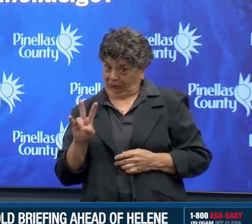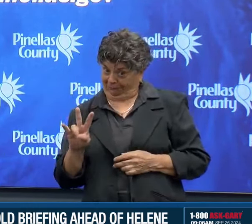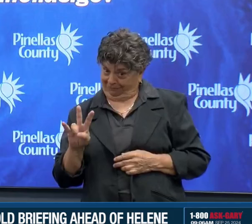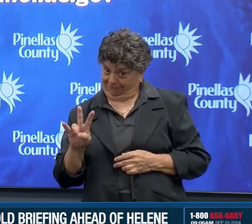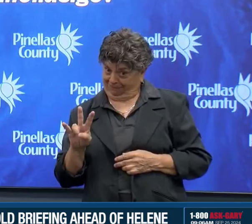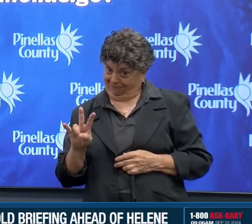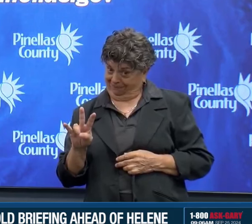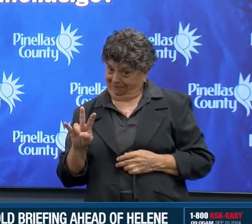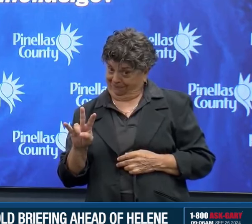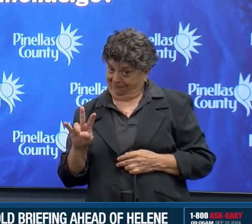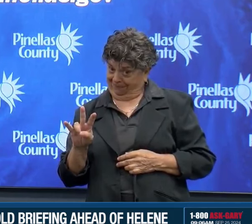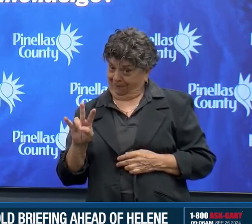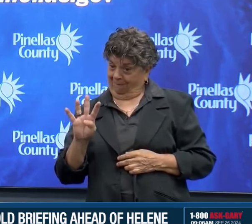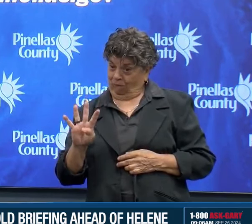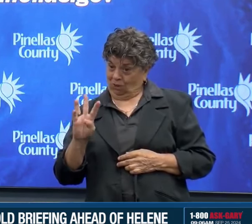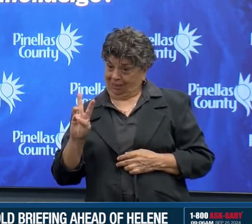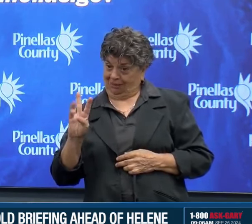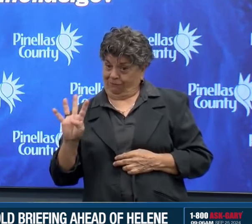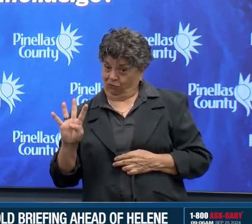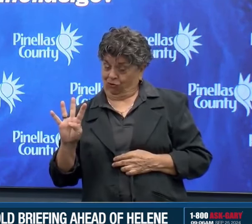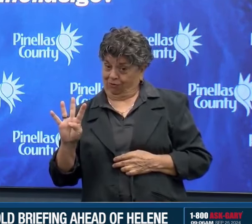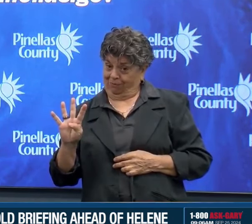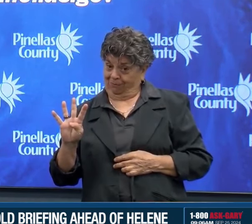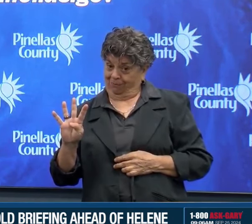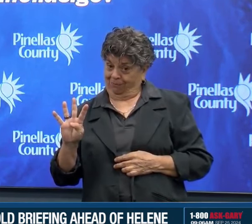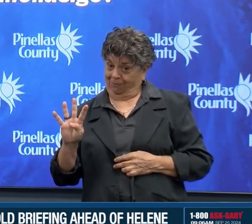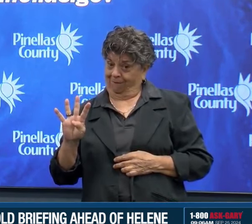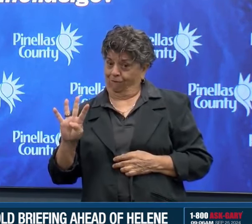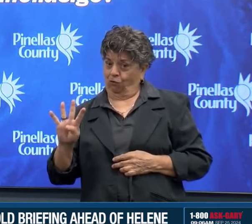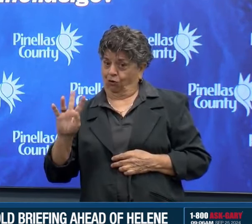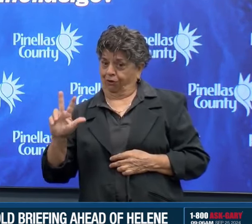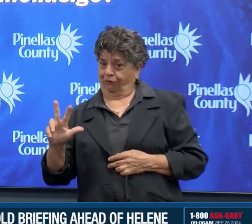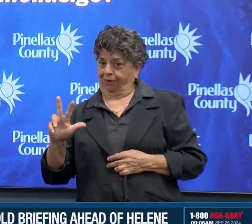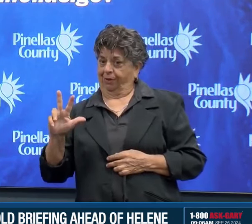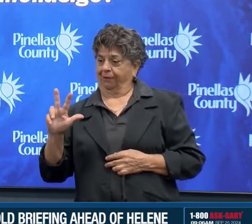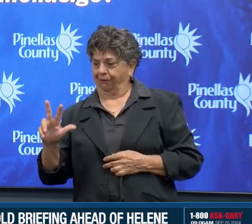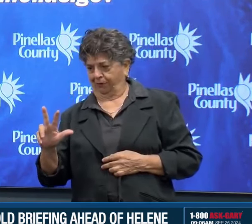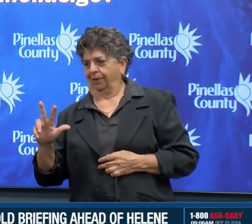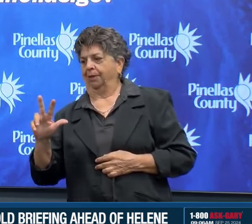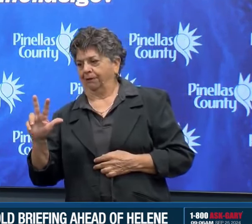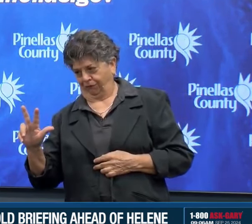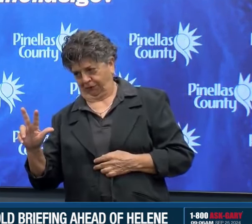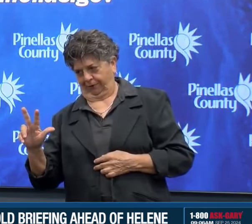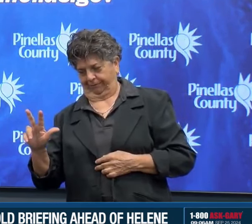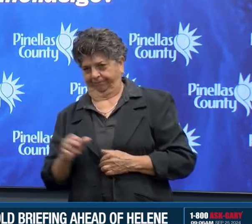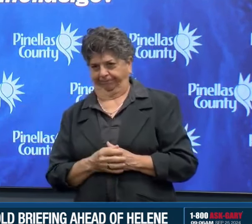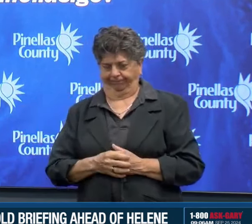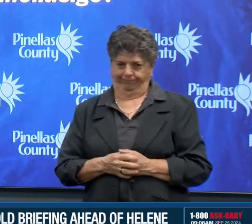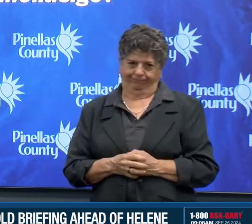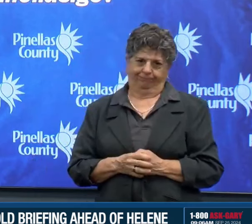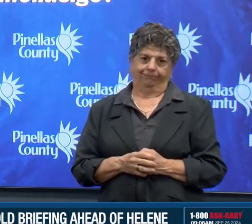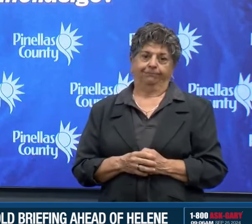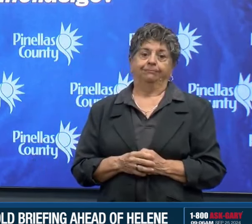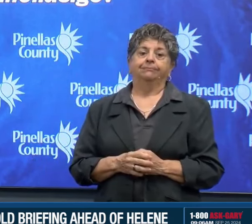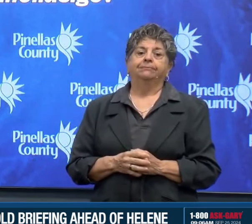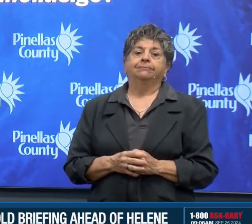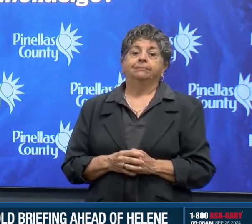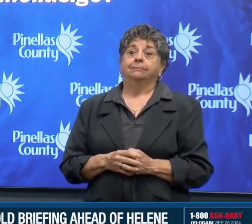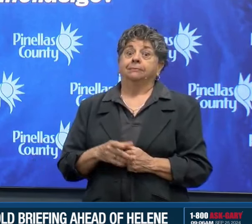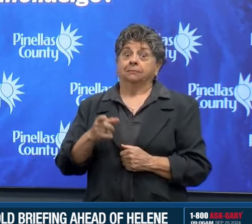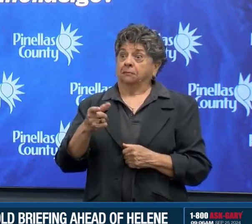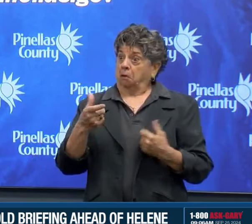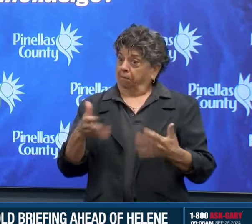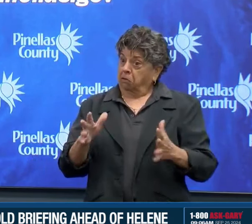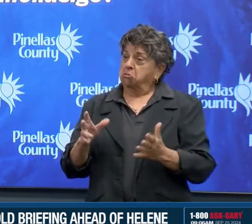-4333. If you are on our special needs registry and have